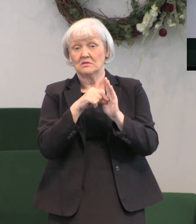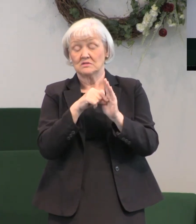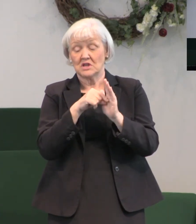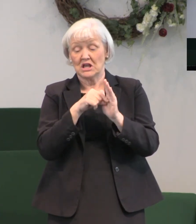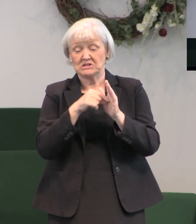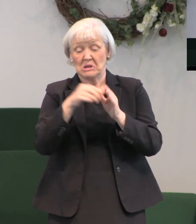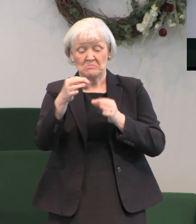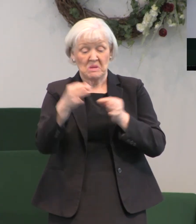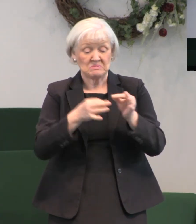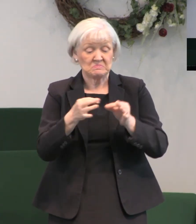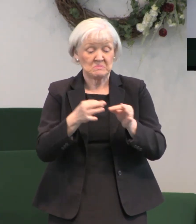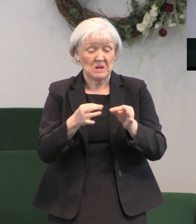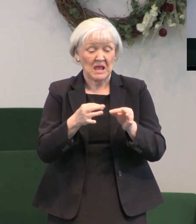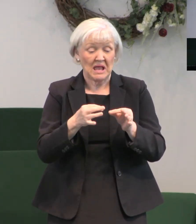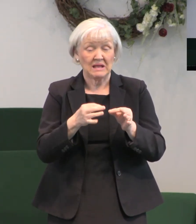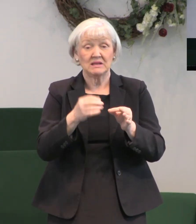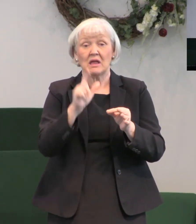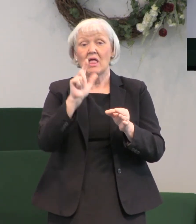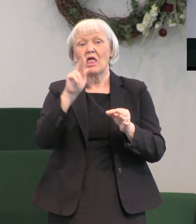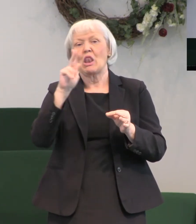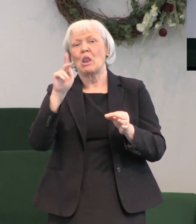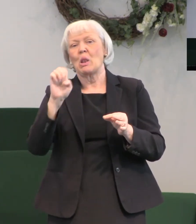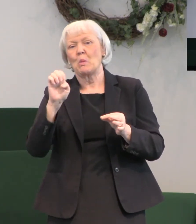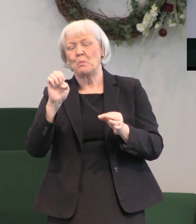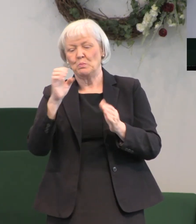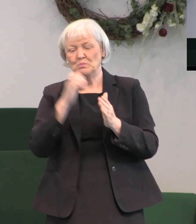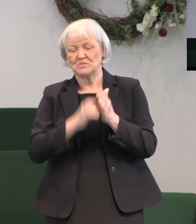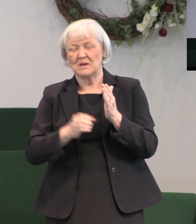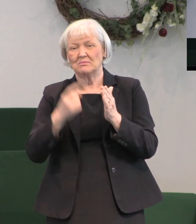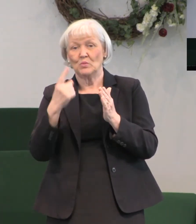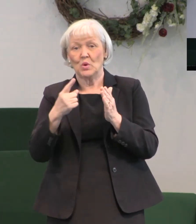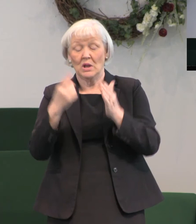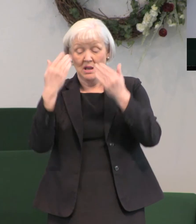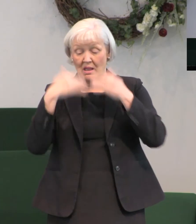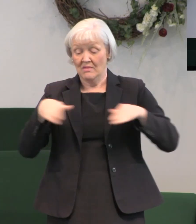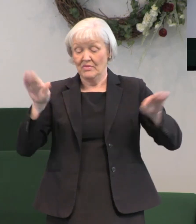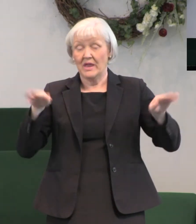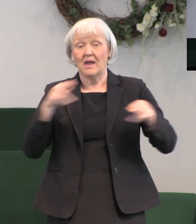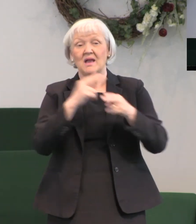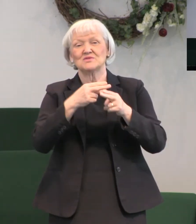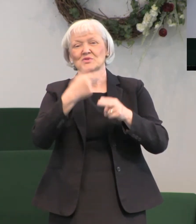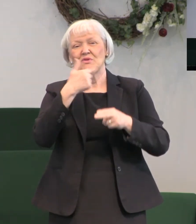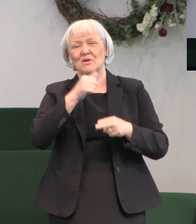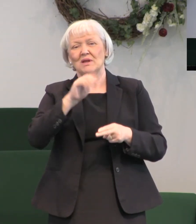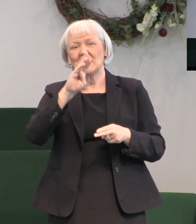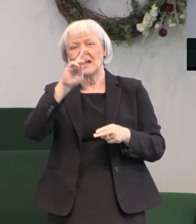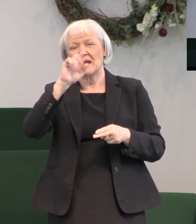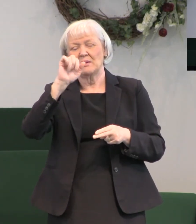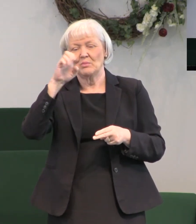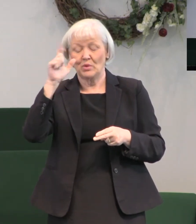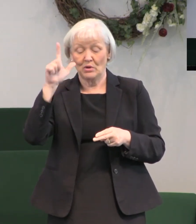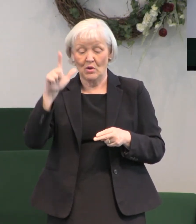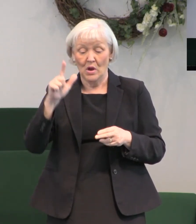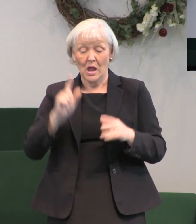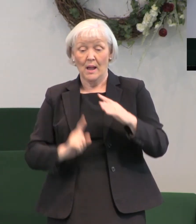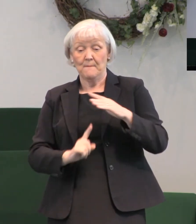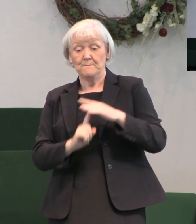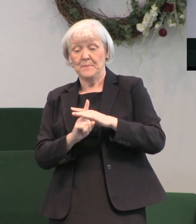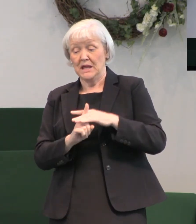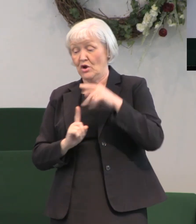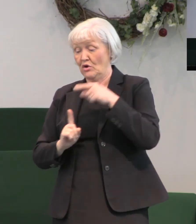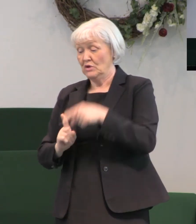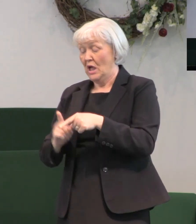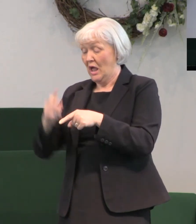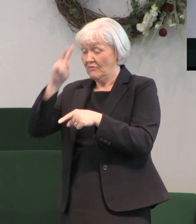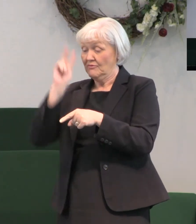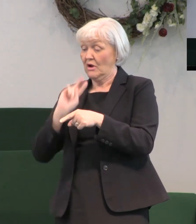in Luke chapter 1, when the angel Gabriel appeared to a young woman, virgin named Mary, and